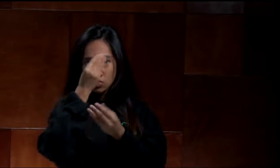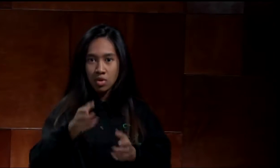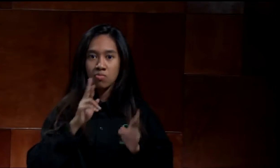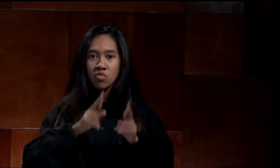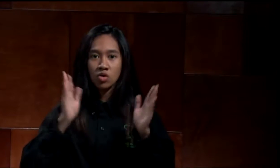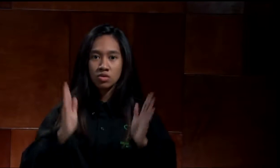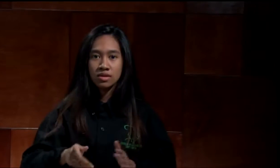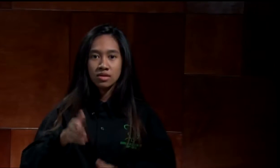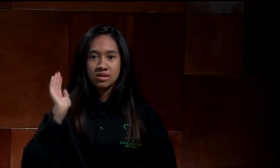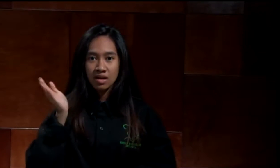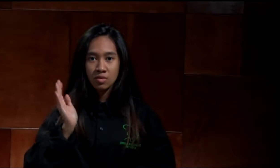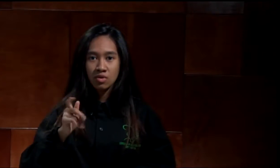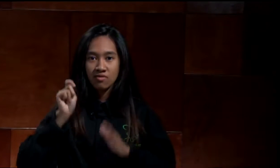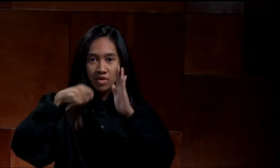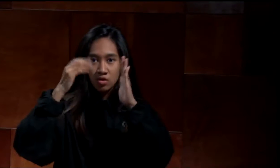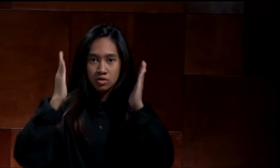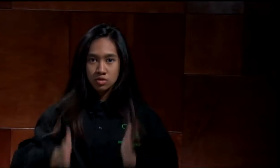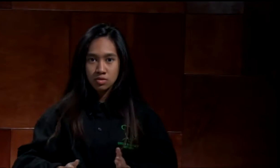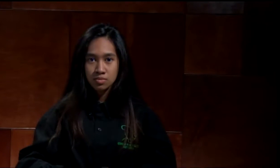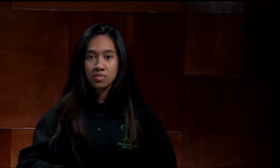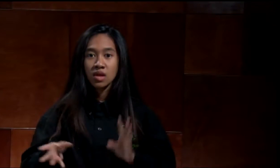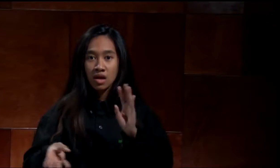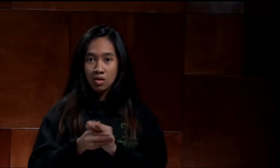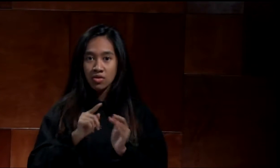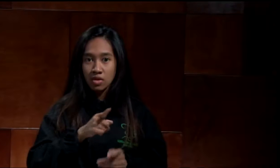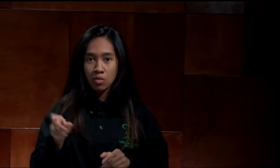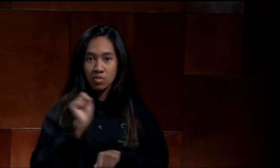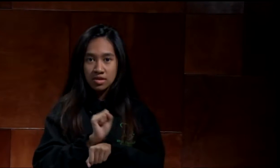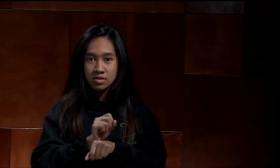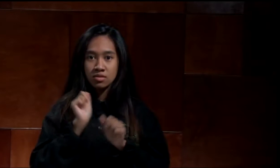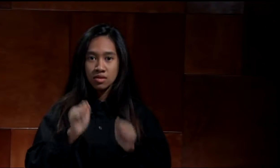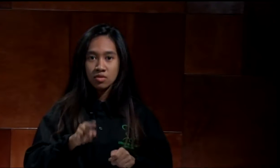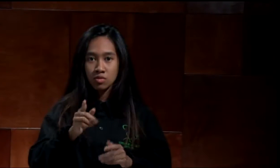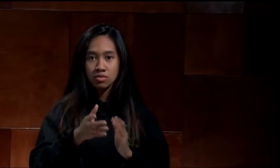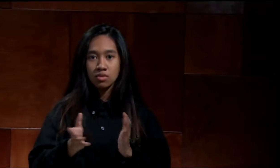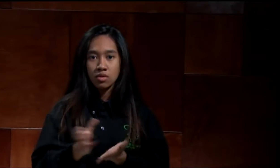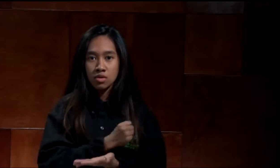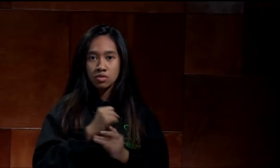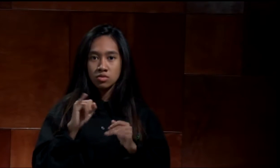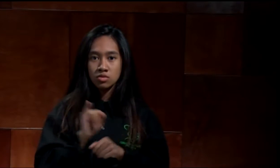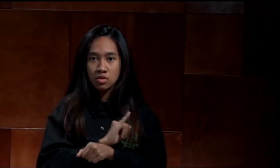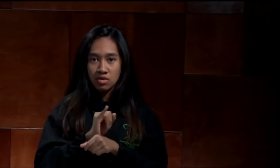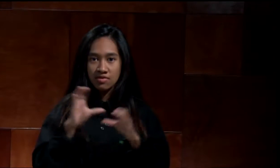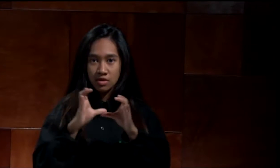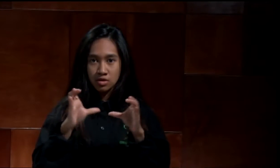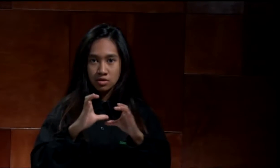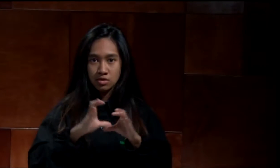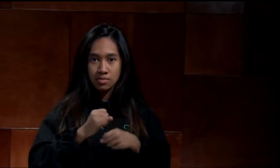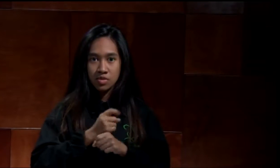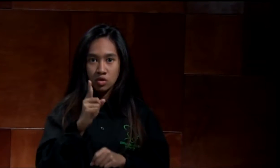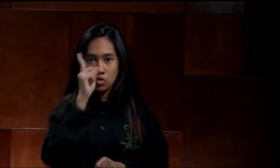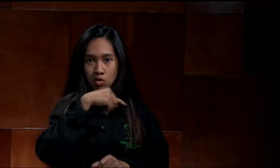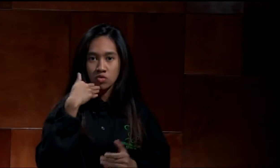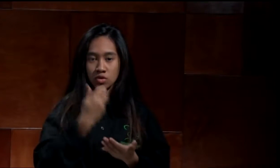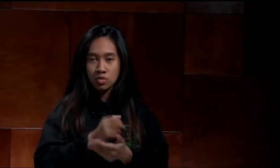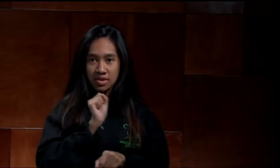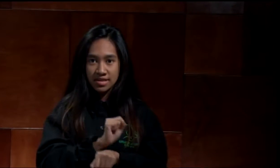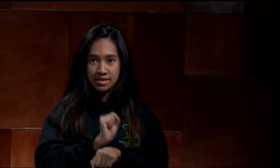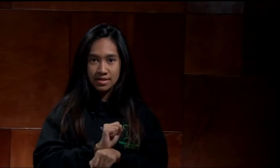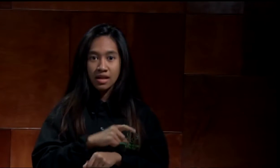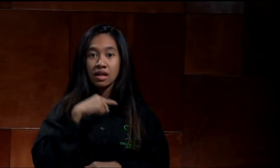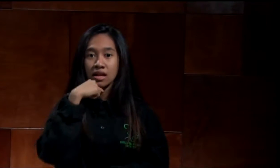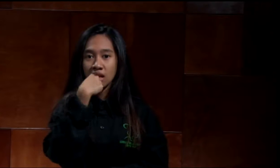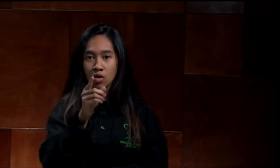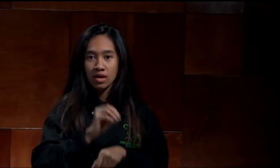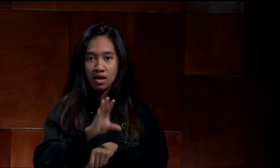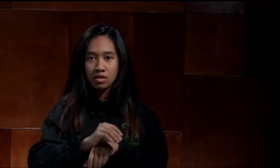jockey, as a television news reporter, or anchor, or as a filmmaker. In addition to those opportunities, you can also earn